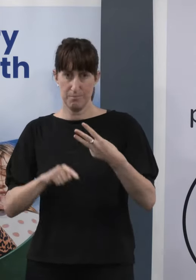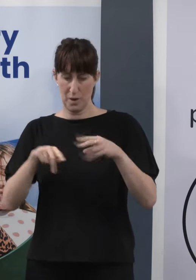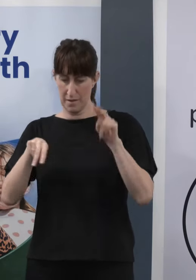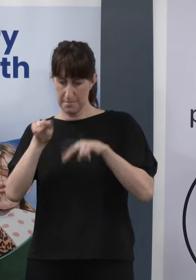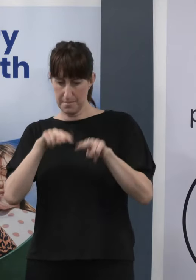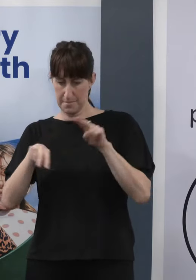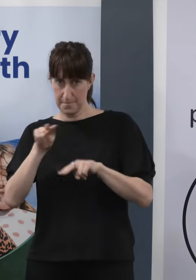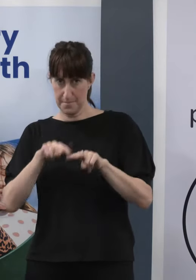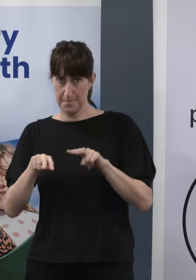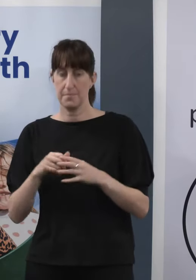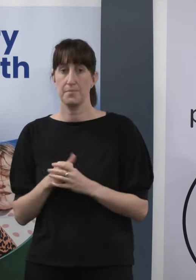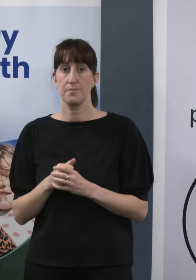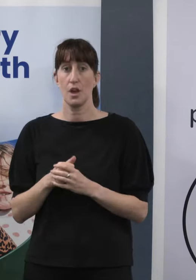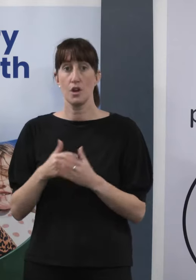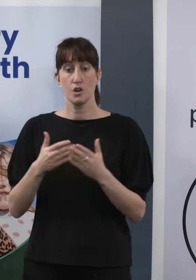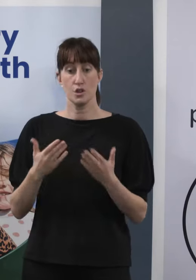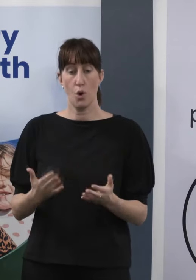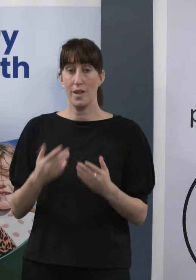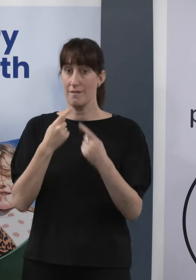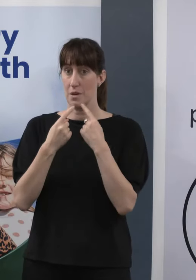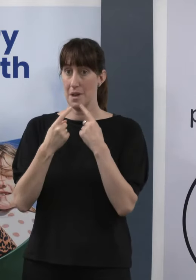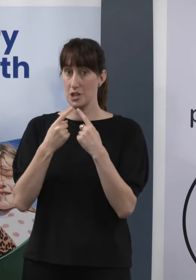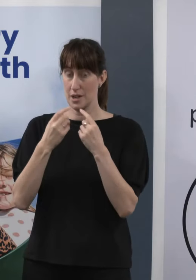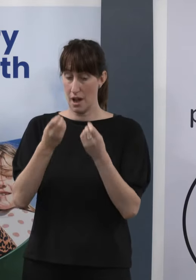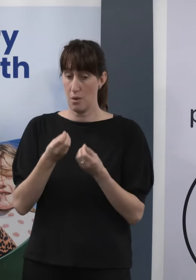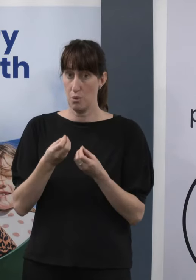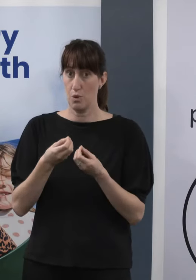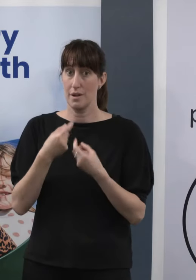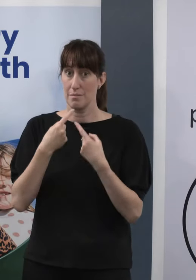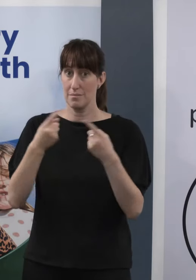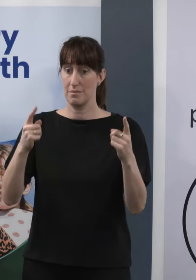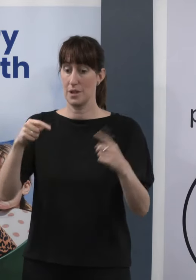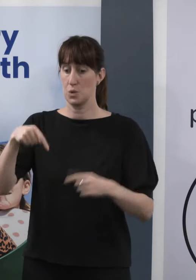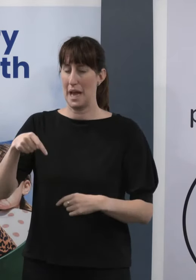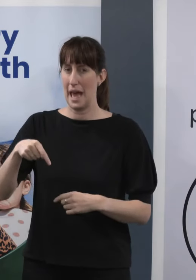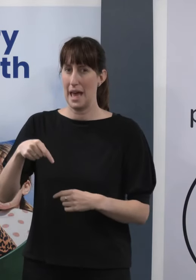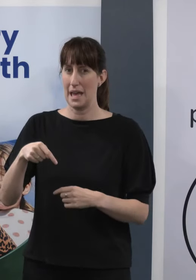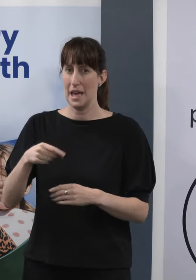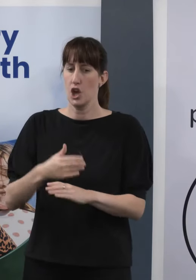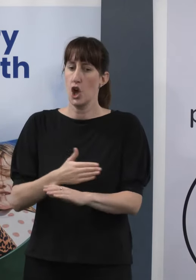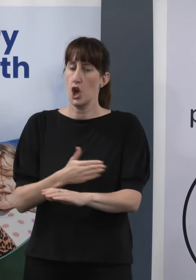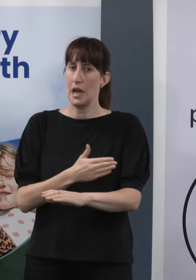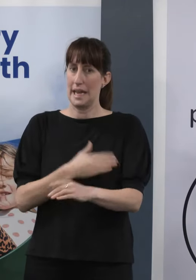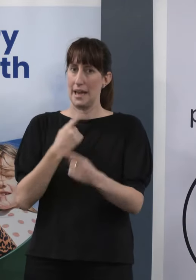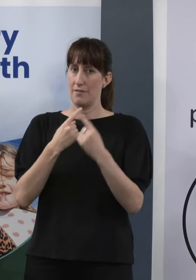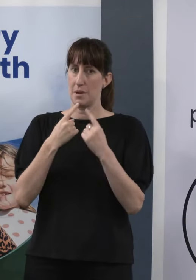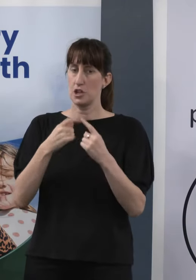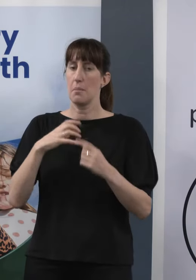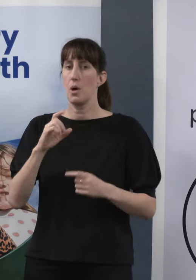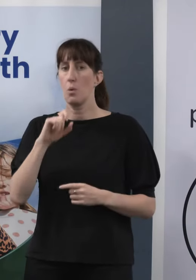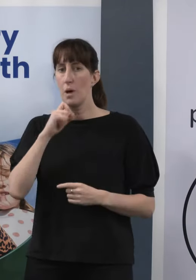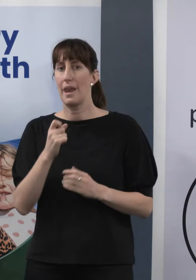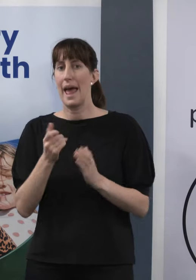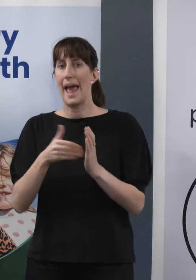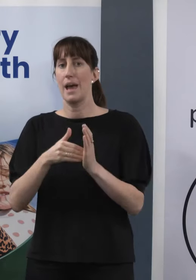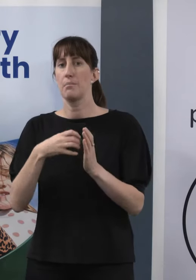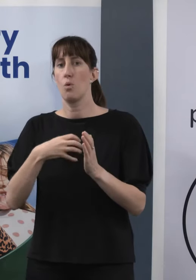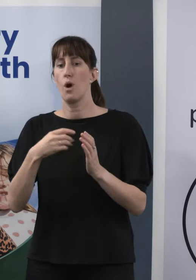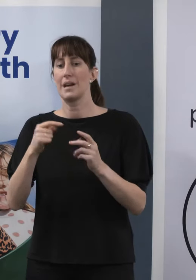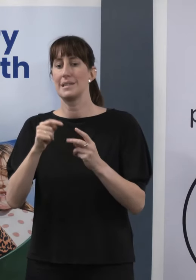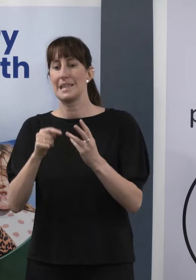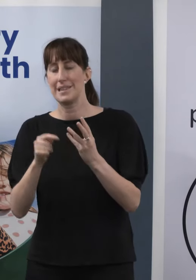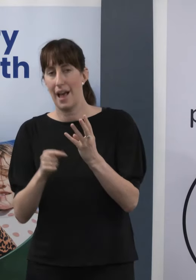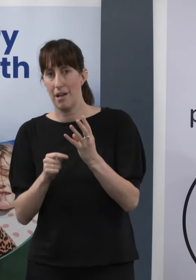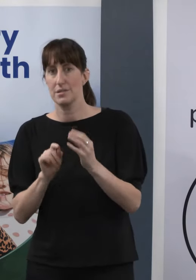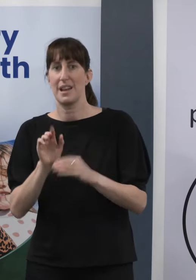share with you today is reasonably preliminary, but we will be working this up into more detailed reporting in the weeks ahead. One of